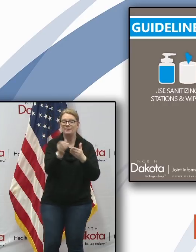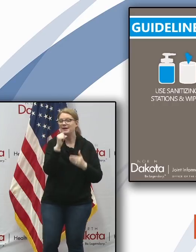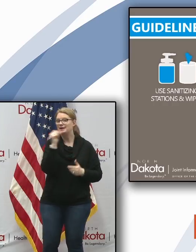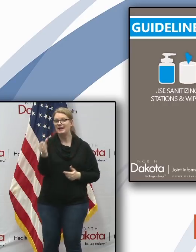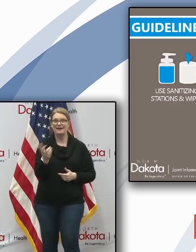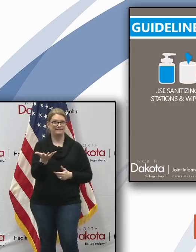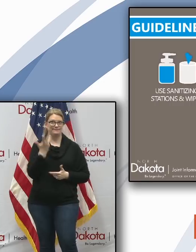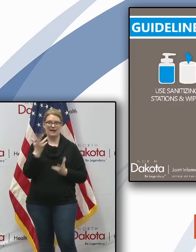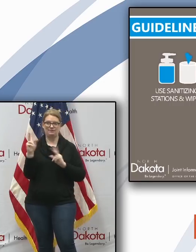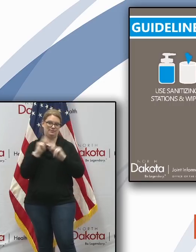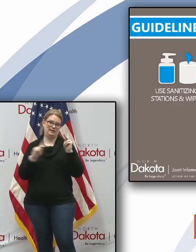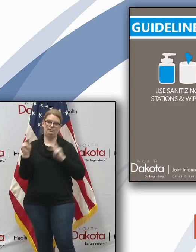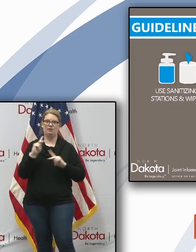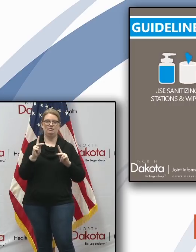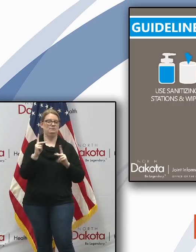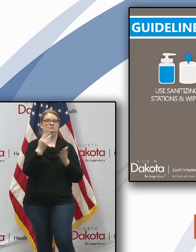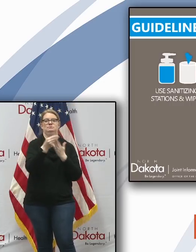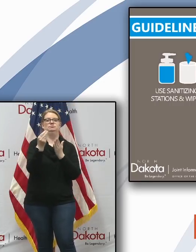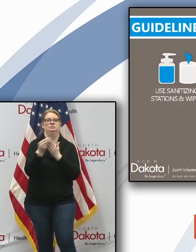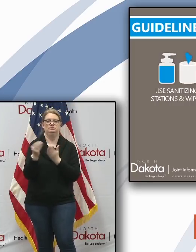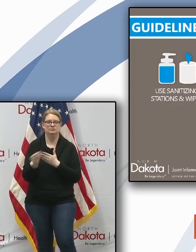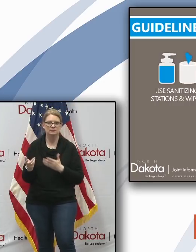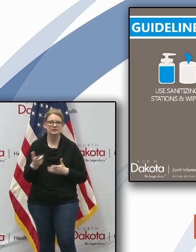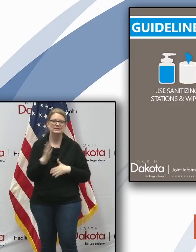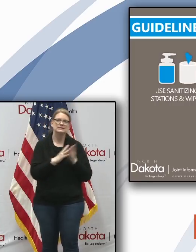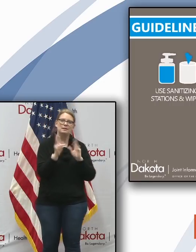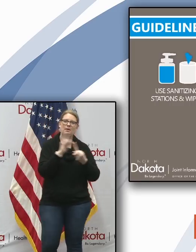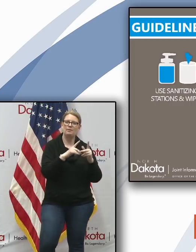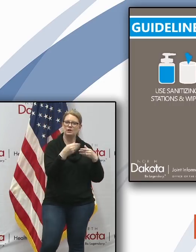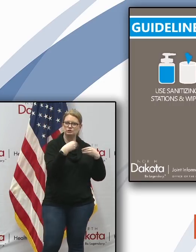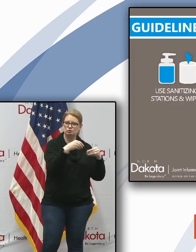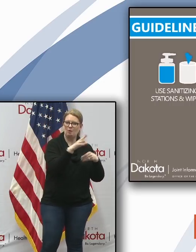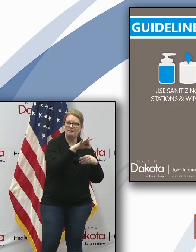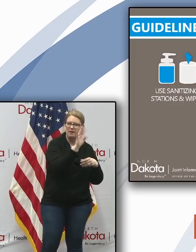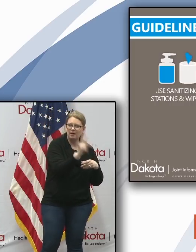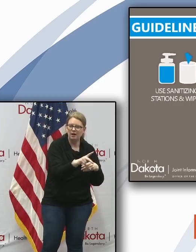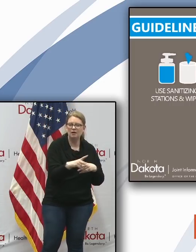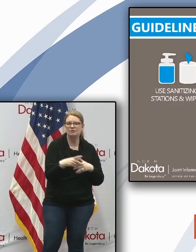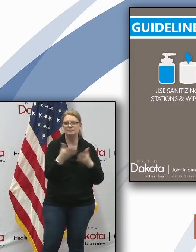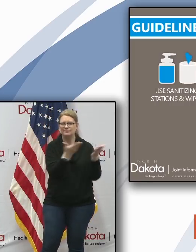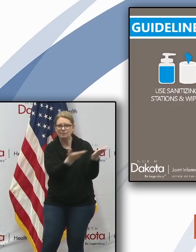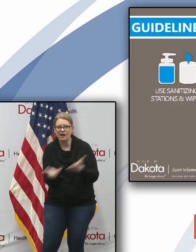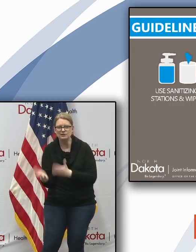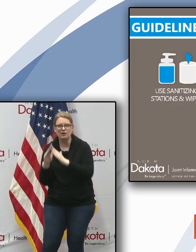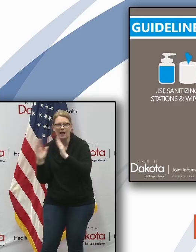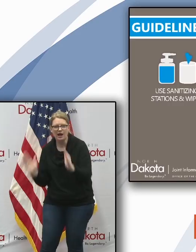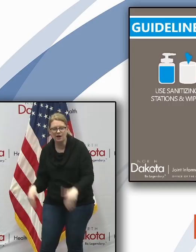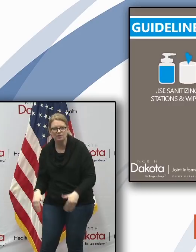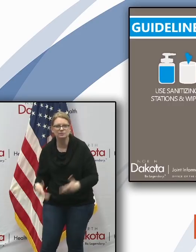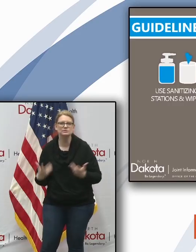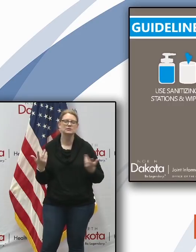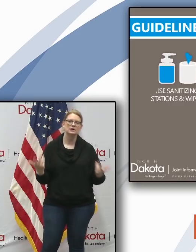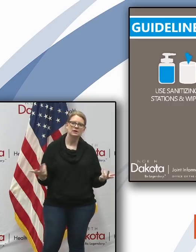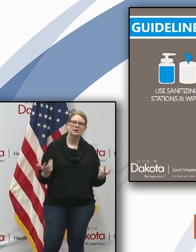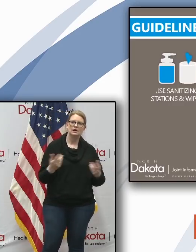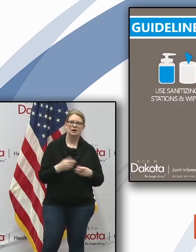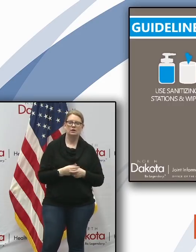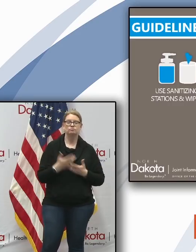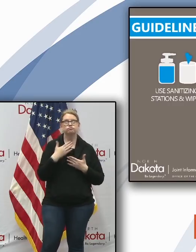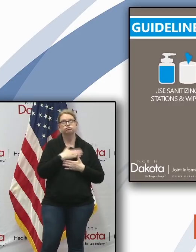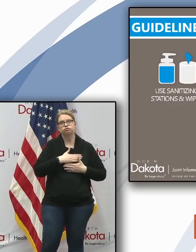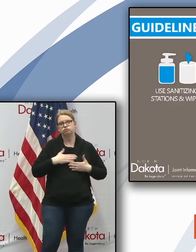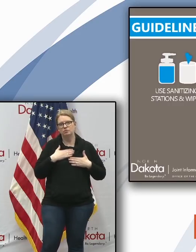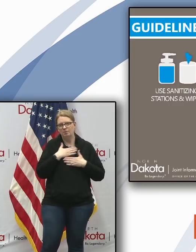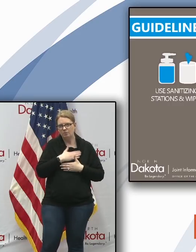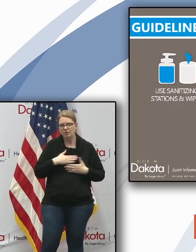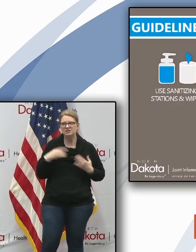of people are using uh shopping for delivery or store pickup when available uh have it prepared they bring it out to your car we appreciate all the